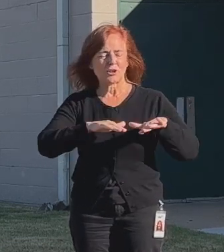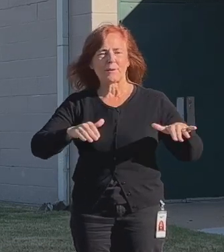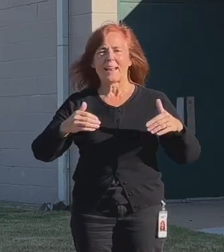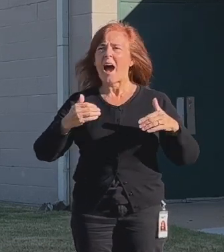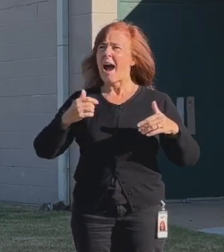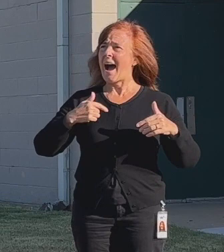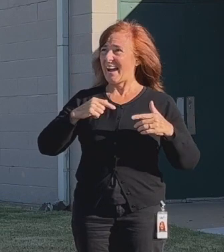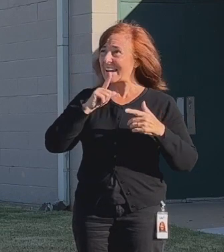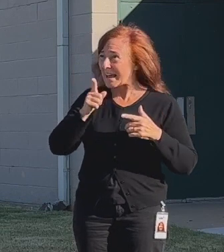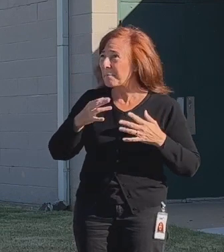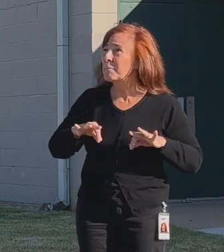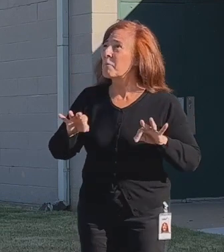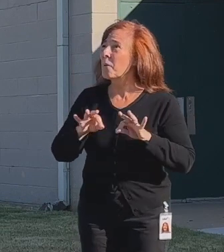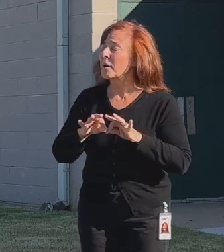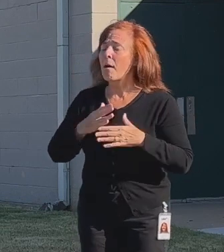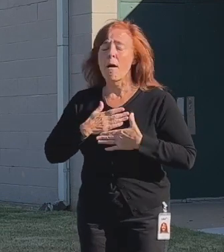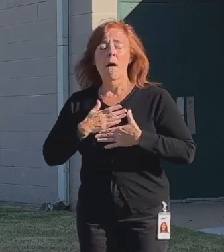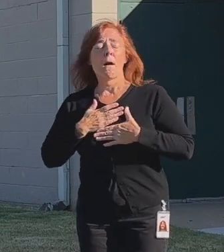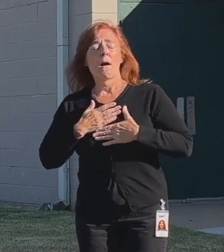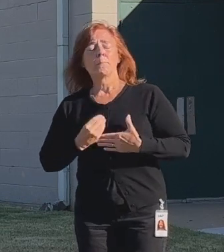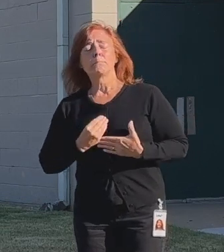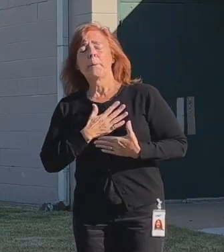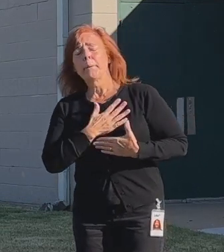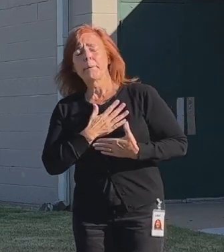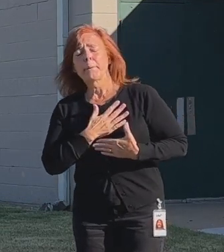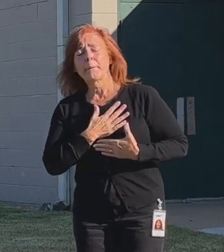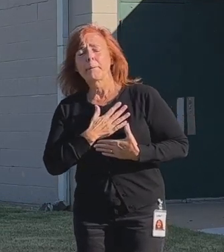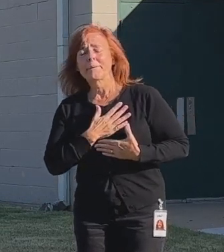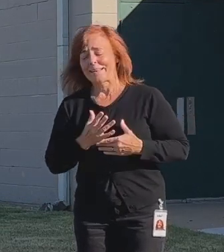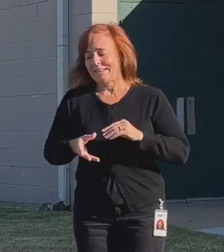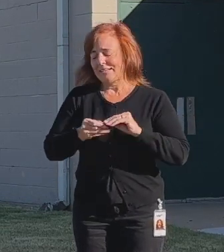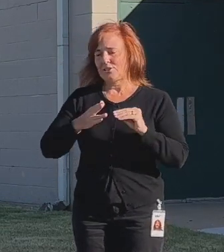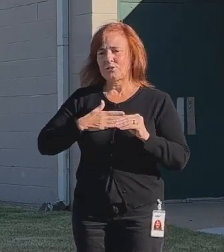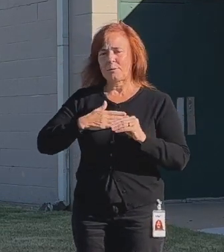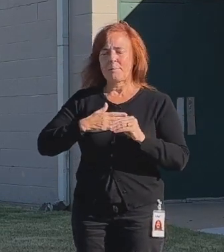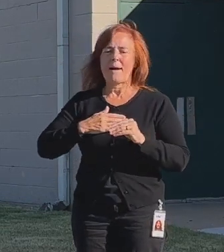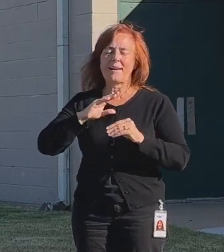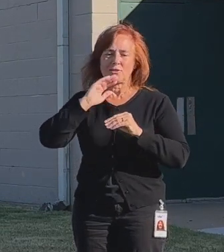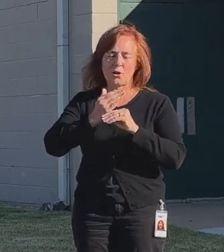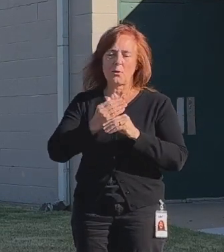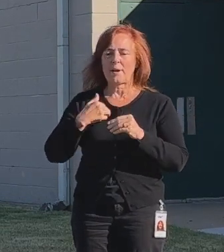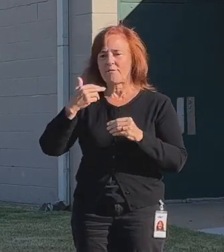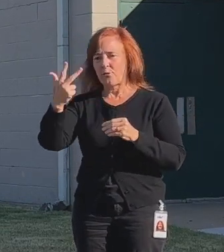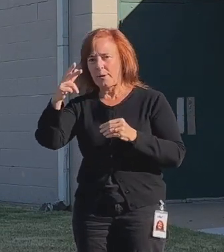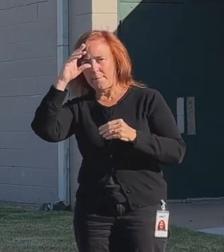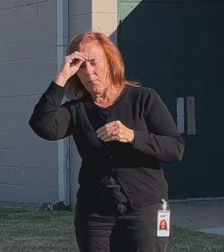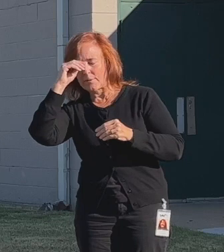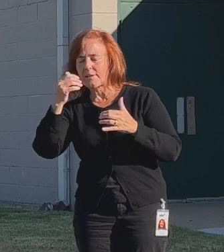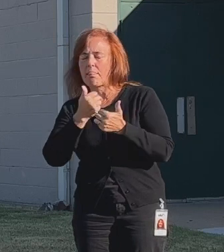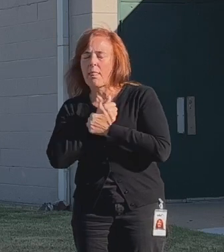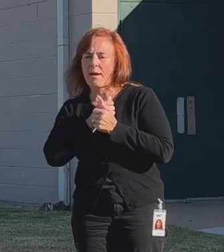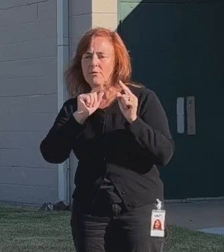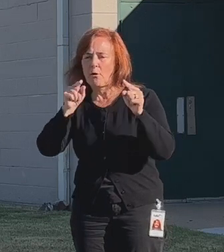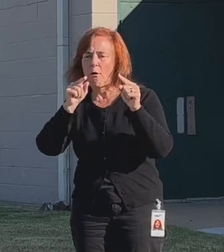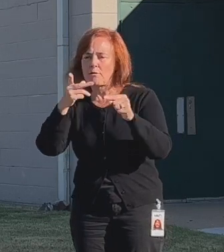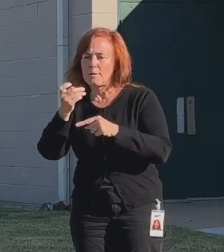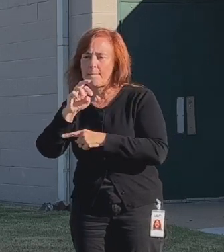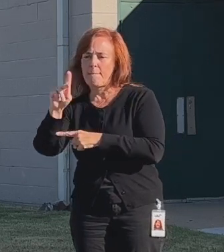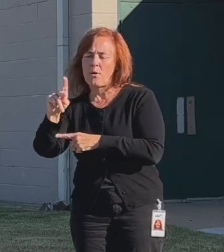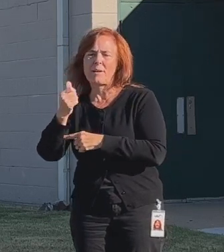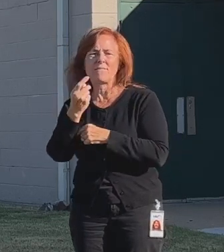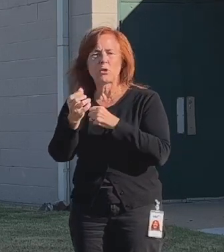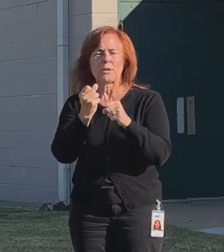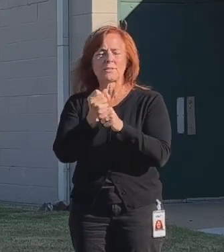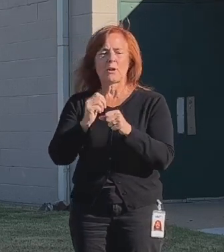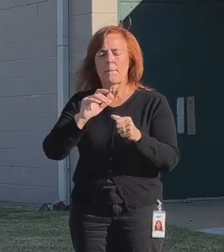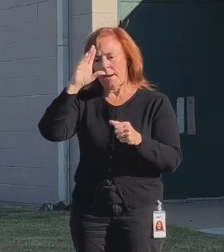that they matter. In addition to Lincoln, we have three sons who love going to the park. A few years ago,